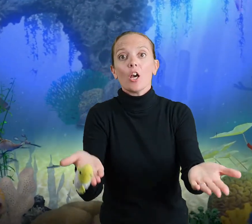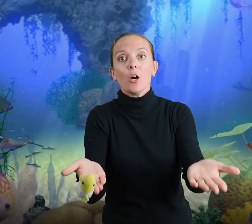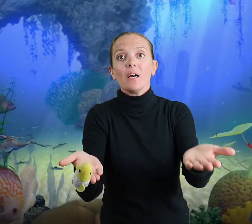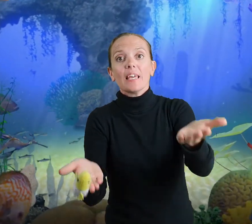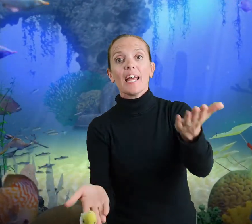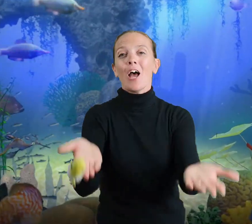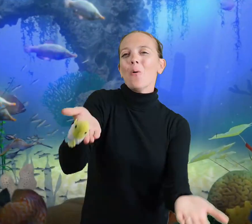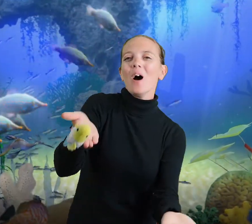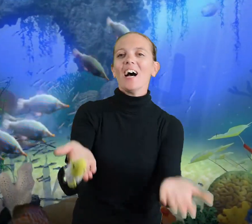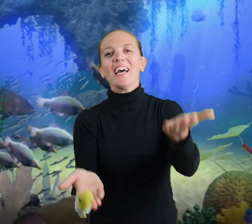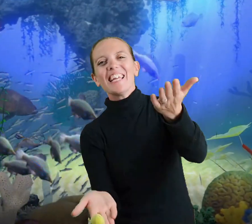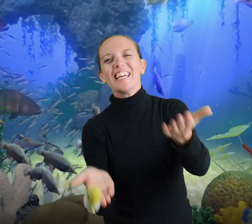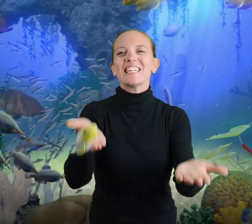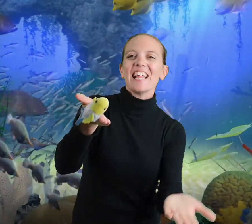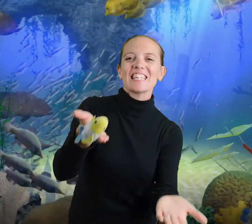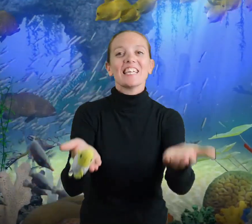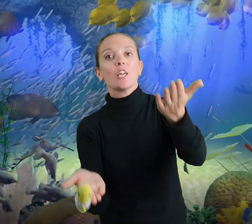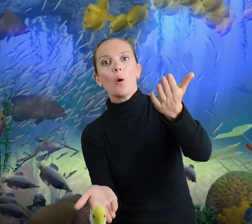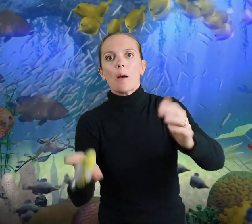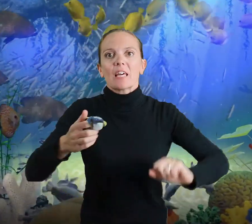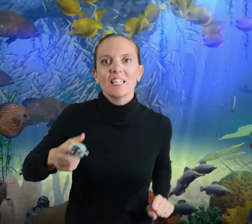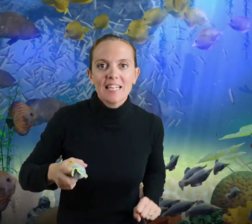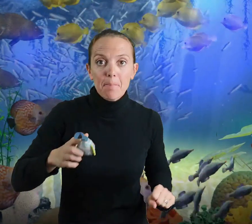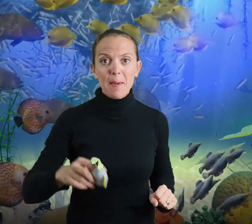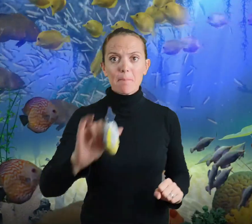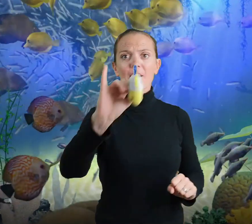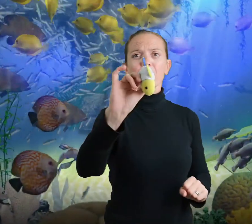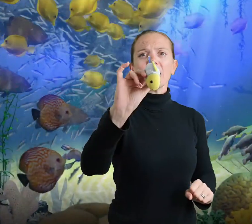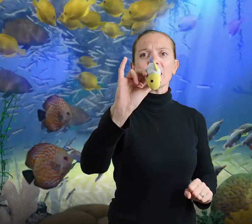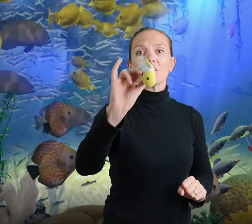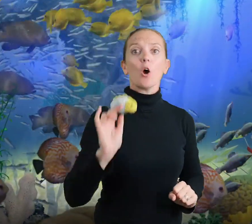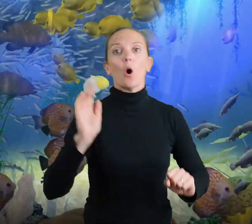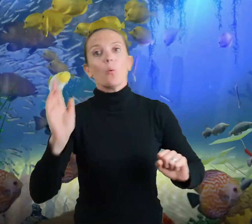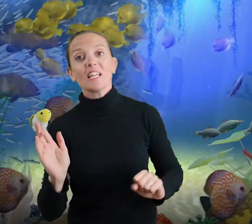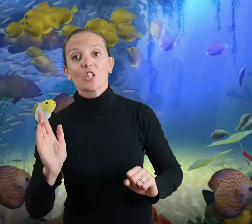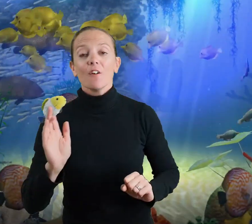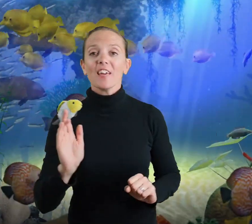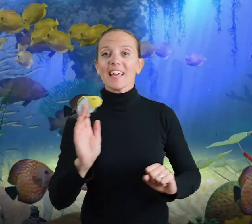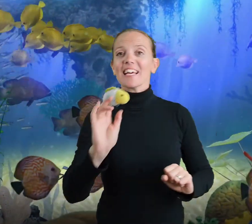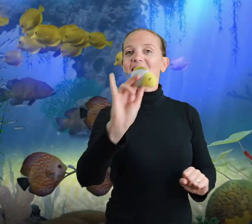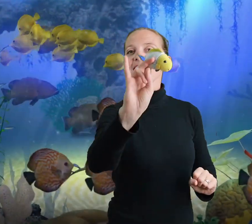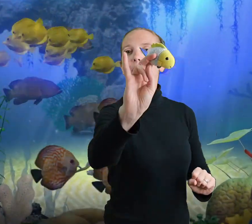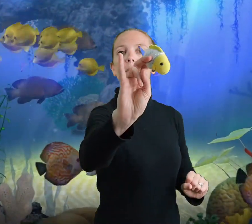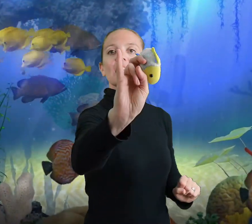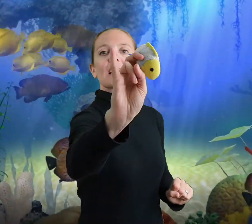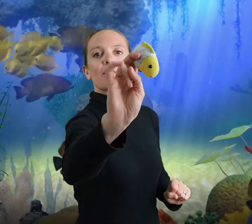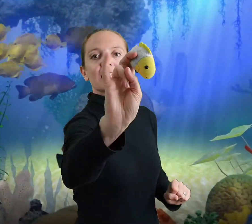go again. Why did you let it go? Because it bit my finger so. Which finger did it bite? This